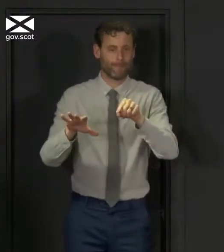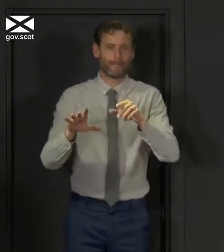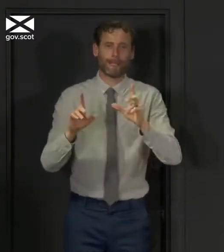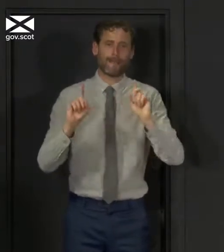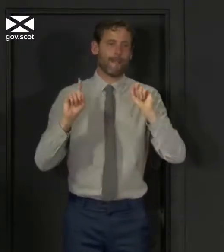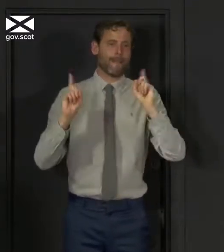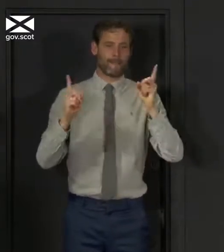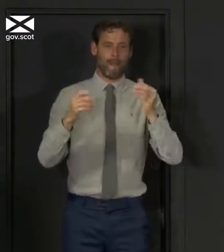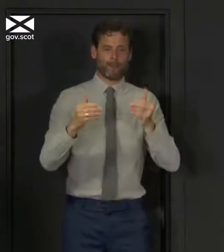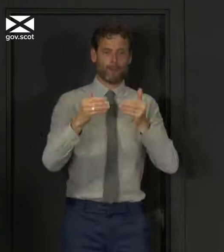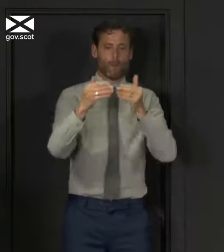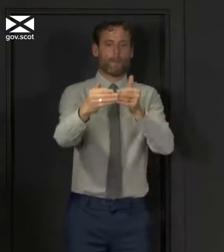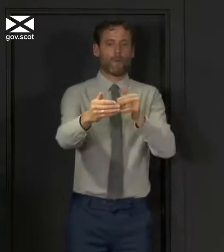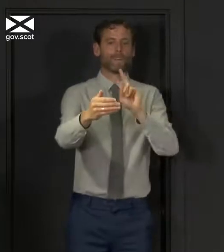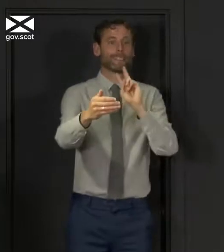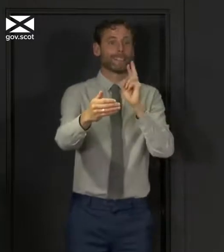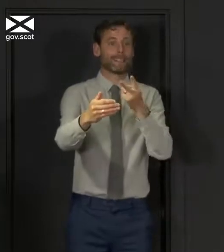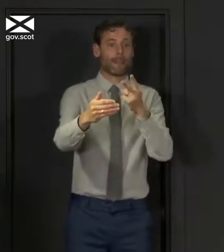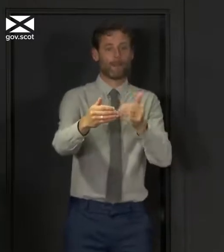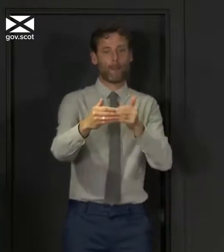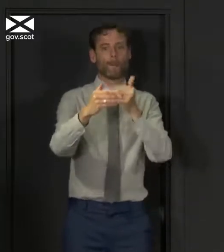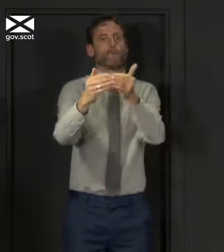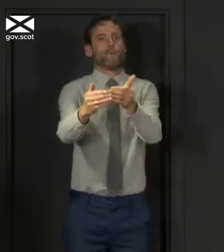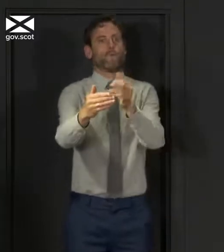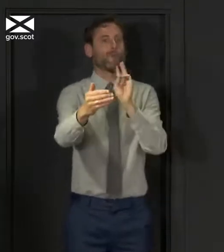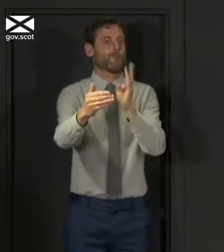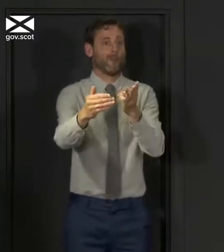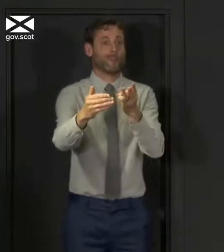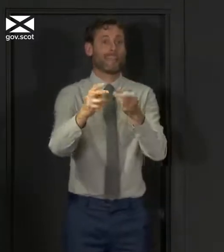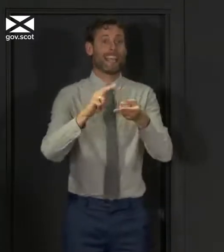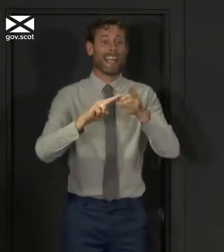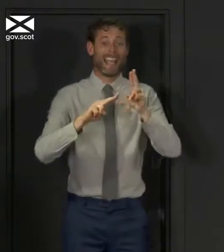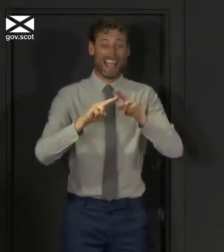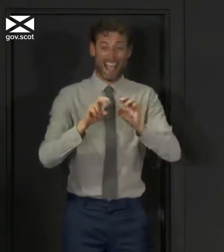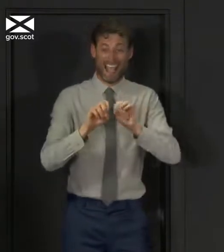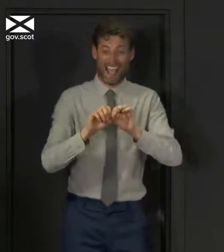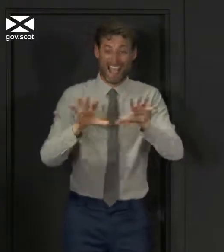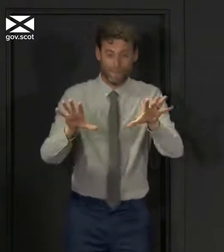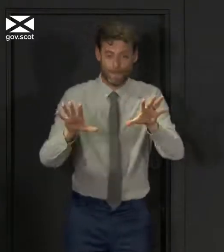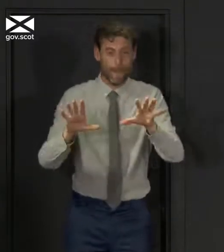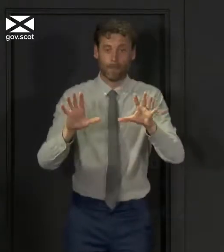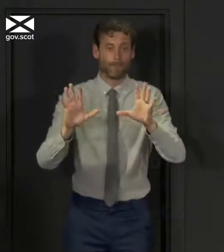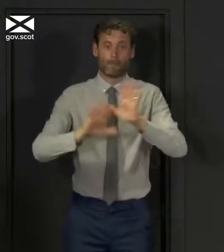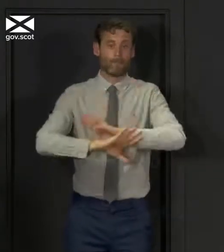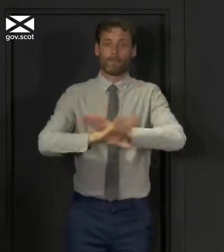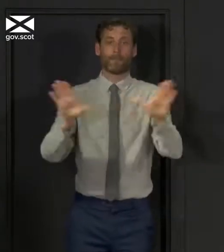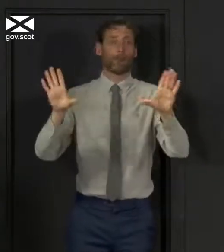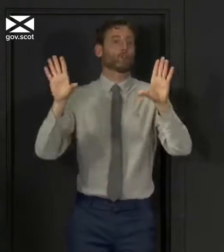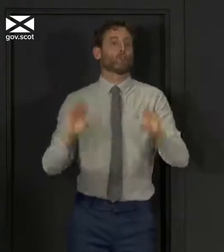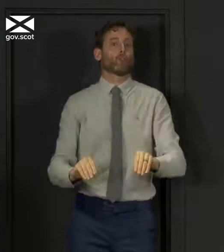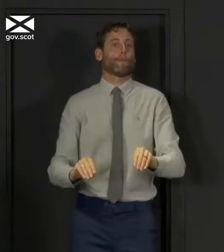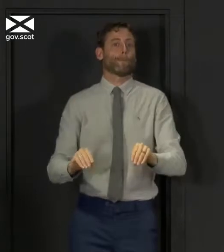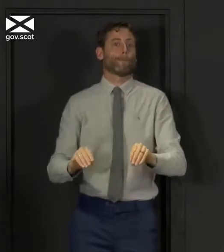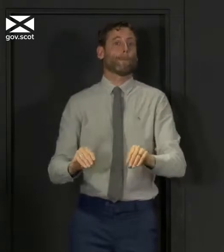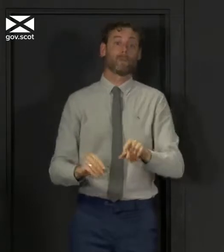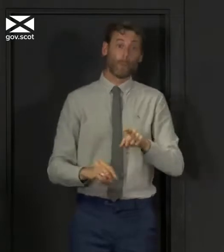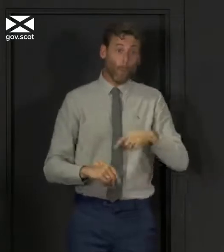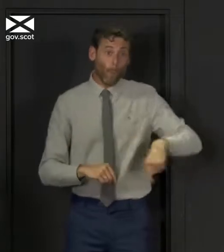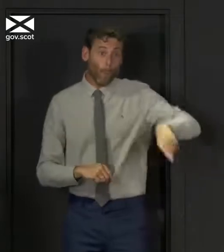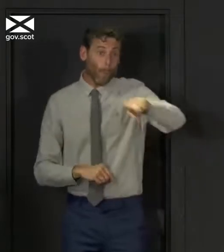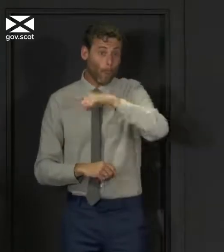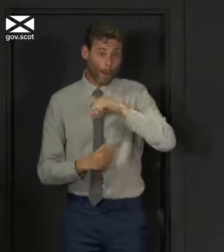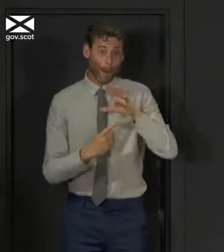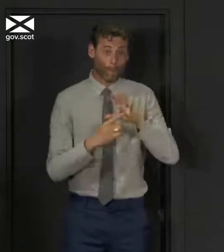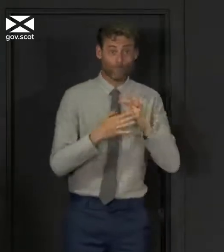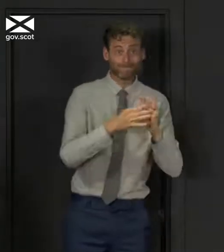future phases as quickly as possible. And if it really runs out of control, we will have to pull back again. We've all got a part to play here,